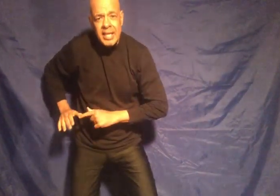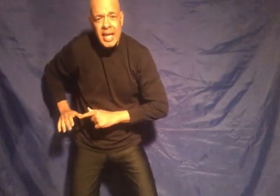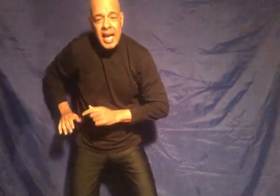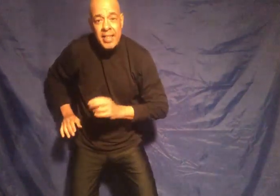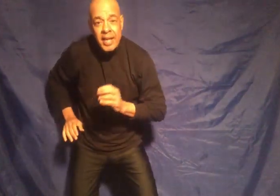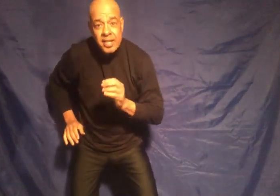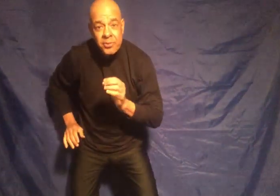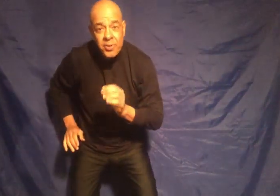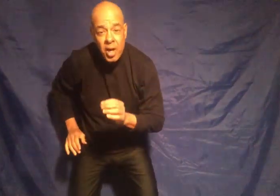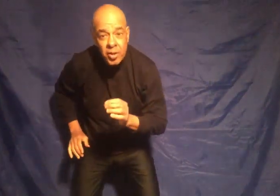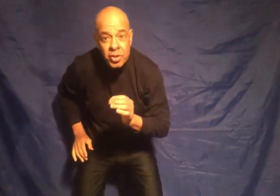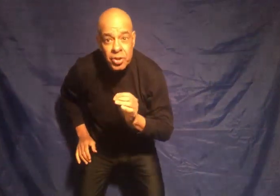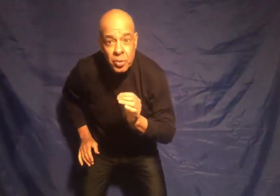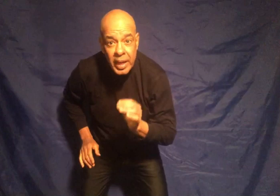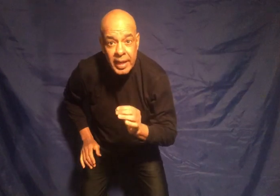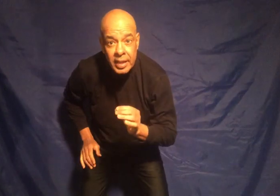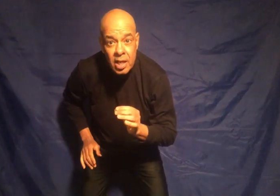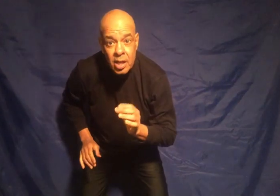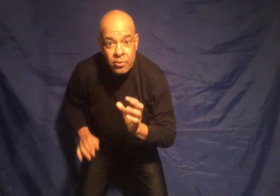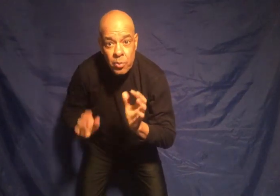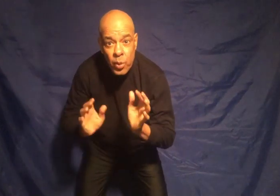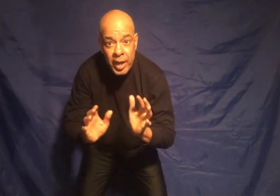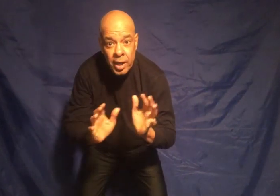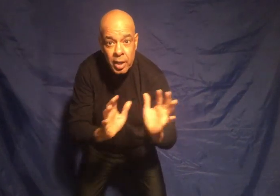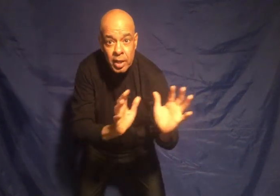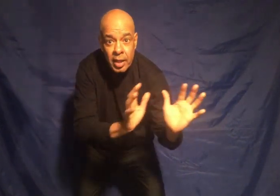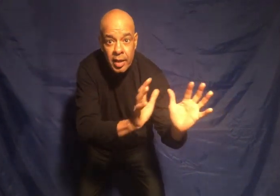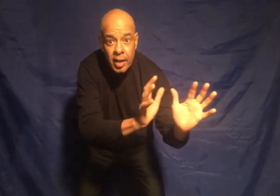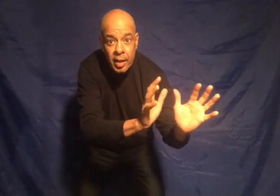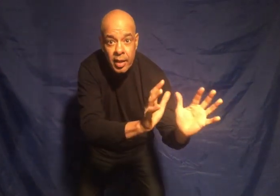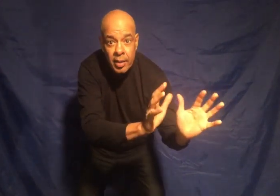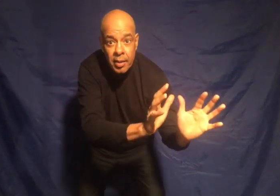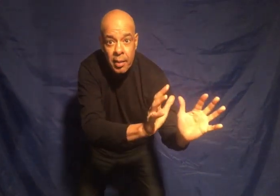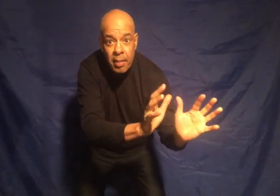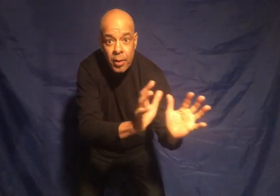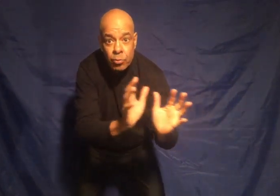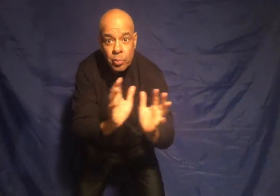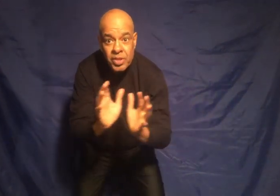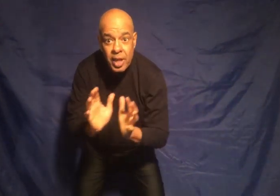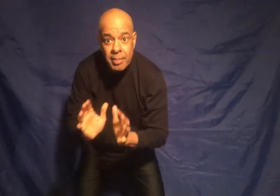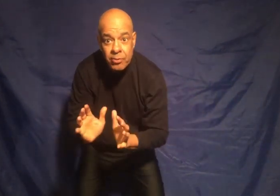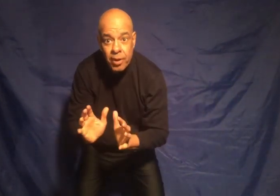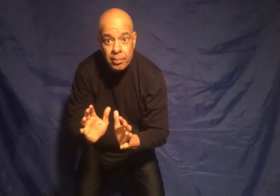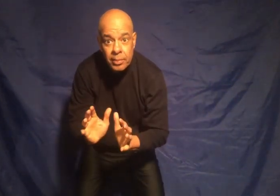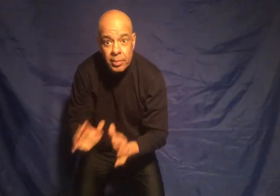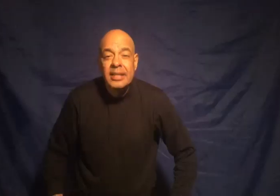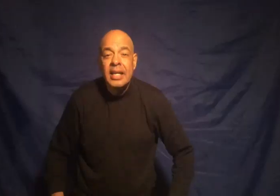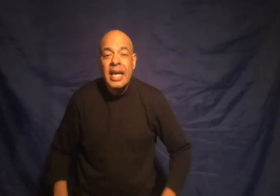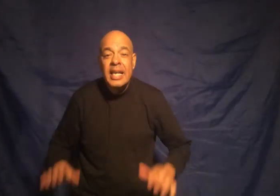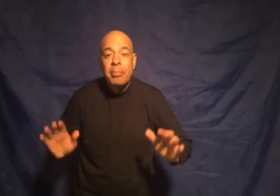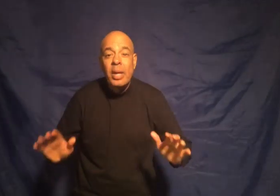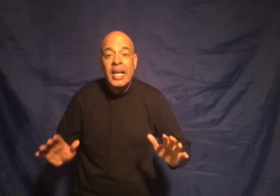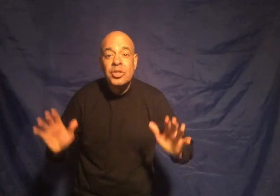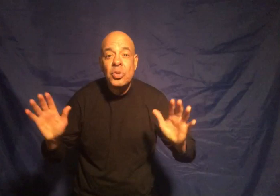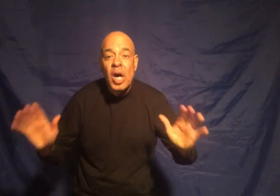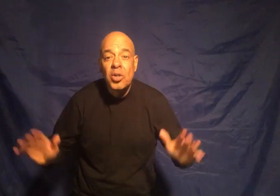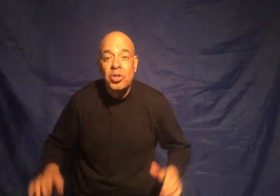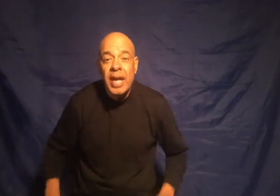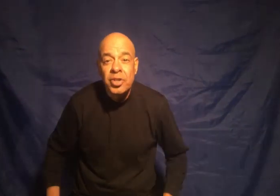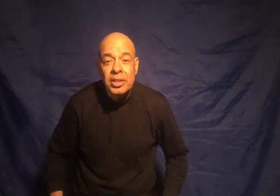that is farthest away from where the rope is coming from it applies to all directions